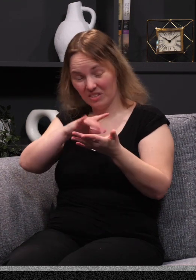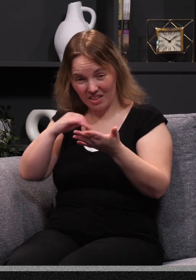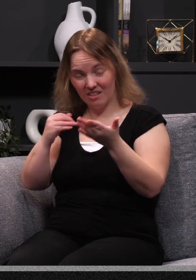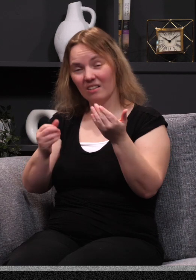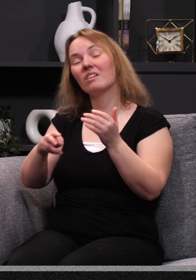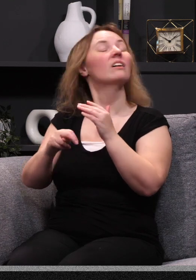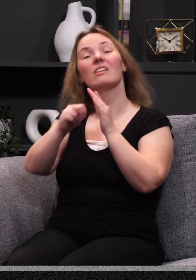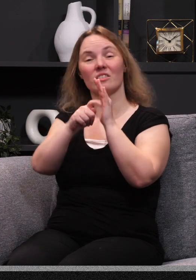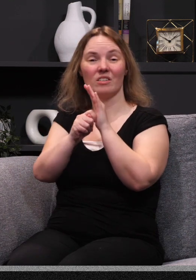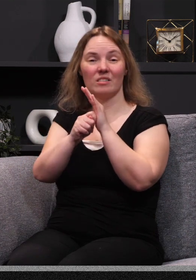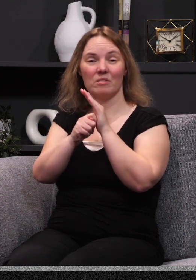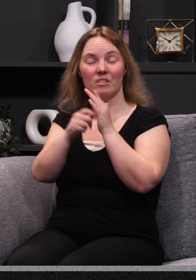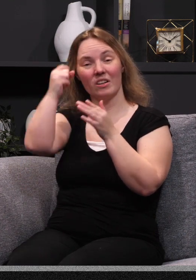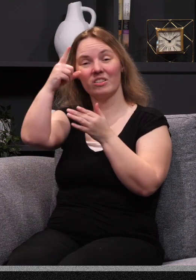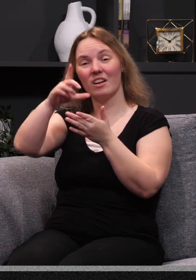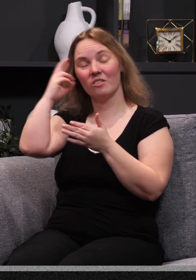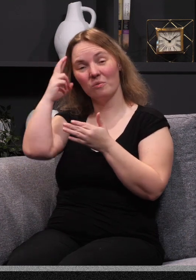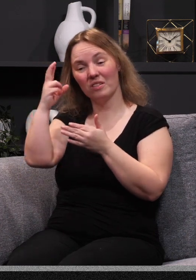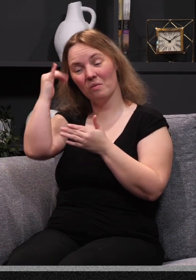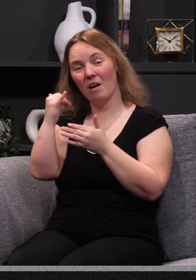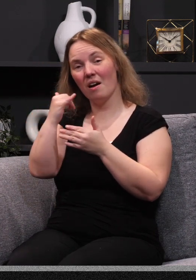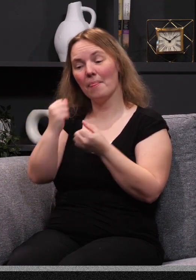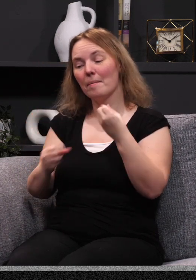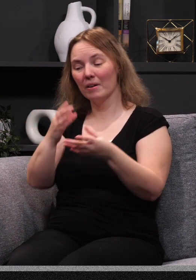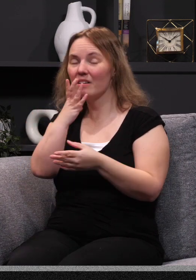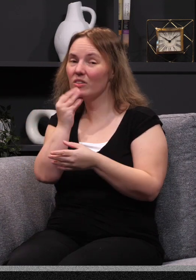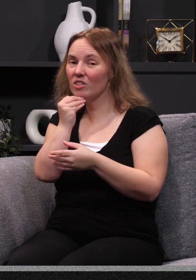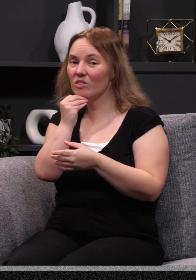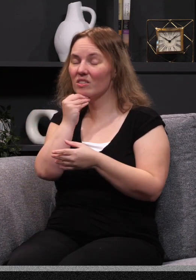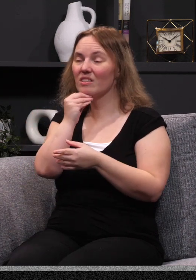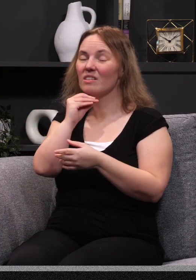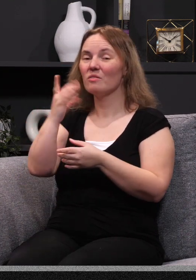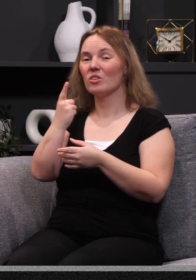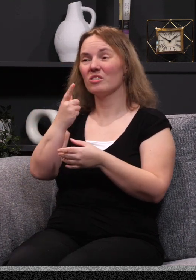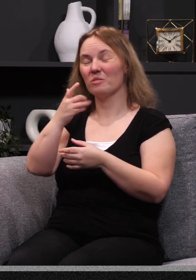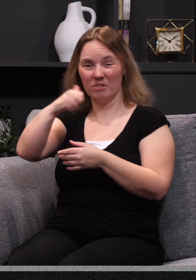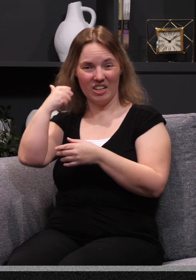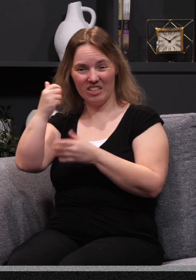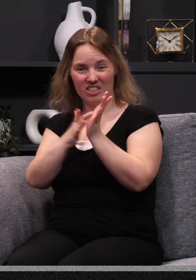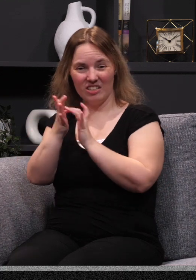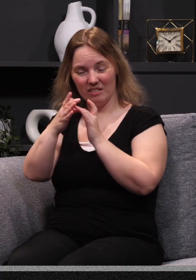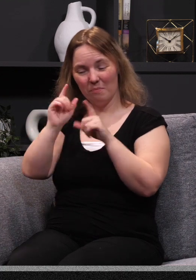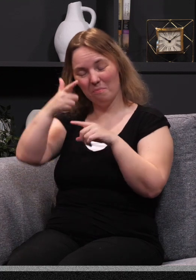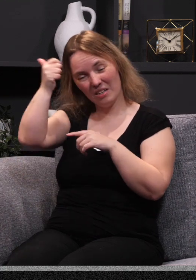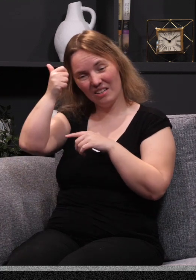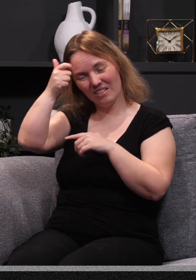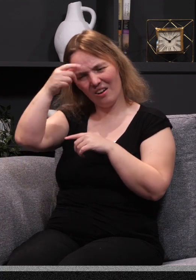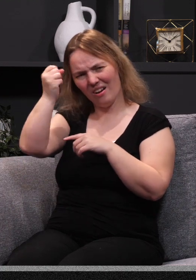Now, if you study the New Testament, you understand the reason why many of the Jews initially rejected Jesus was because their